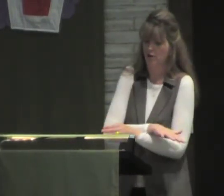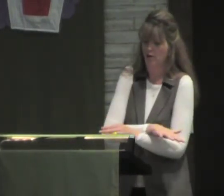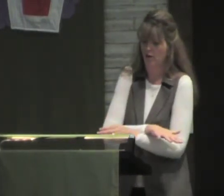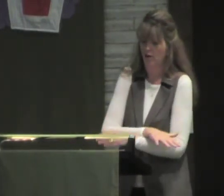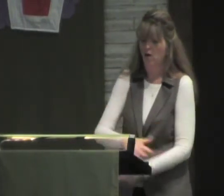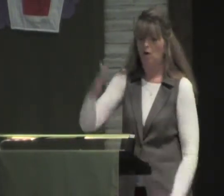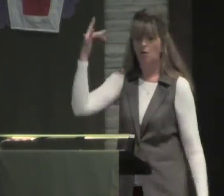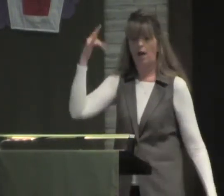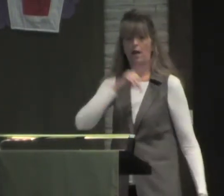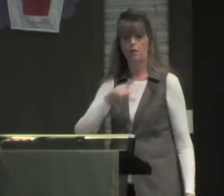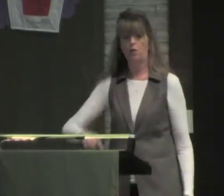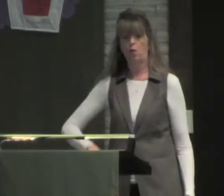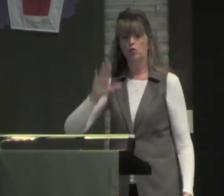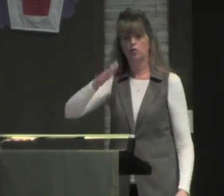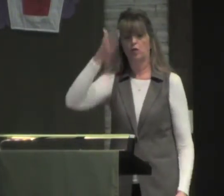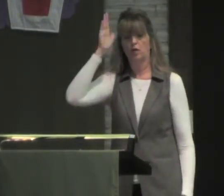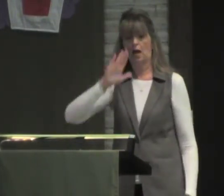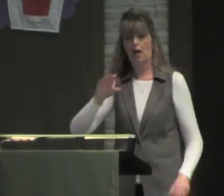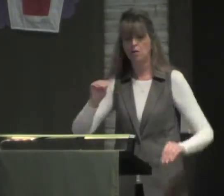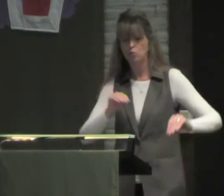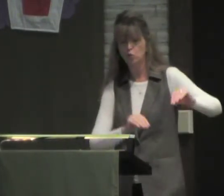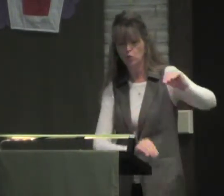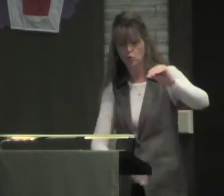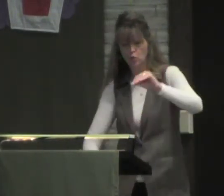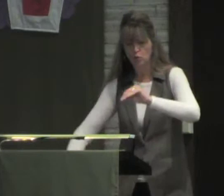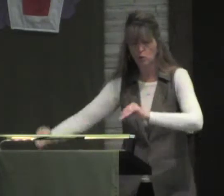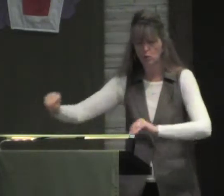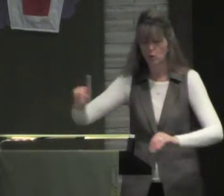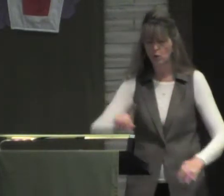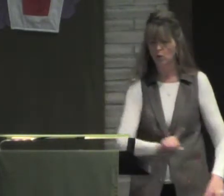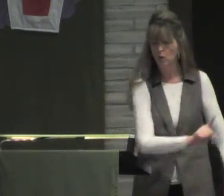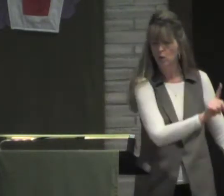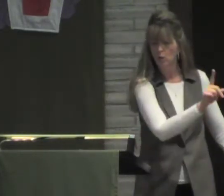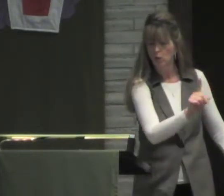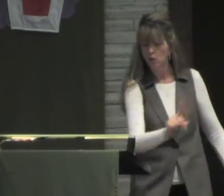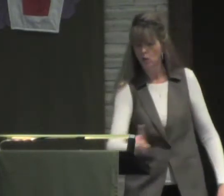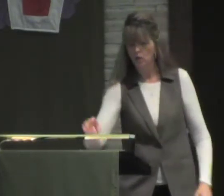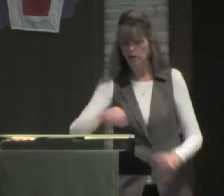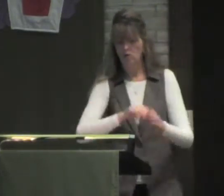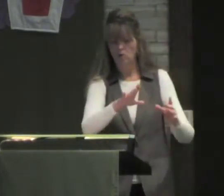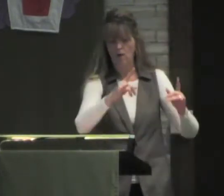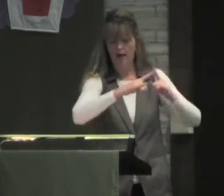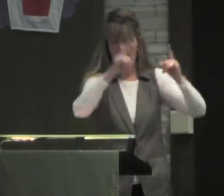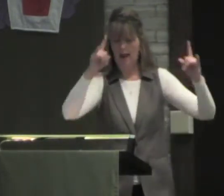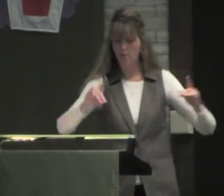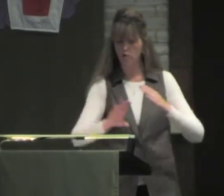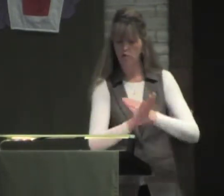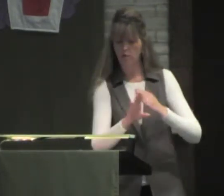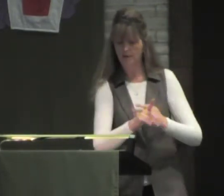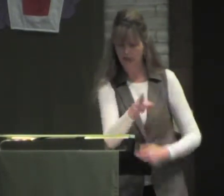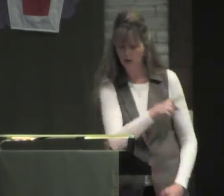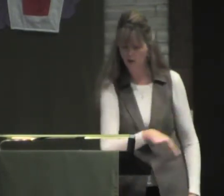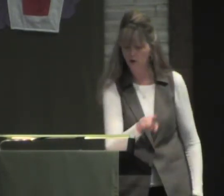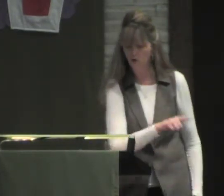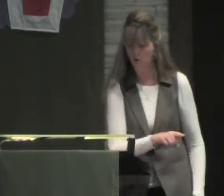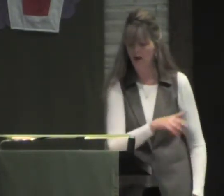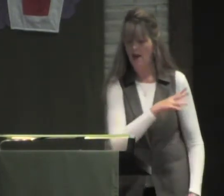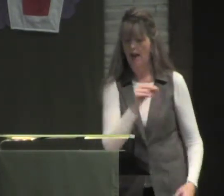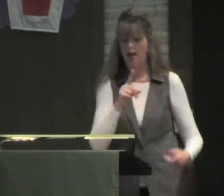And when you relieve yourself, dig a hole and cover up your excrement. For the Lord, your God, moves about in your camp to protect you